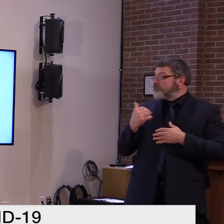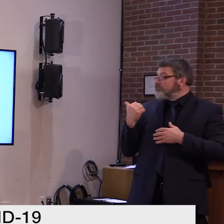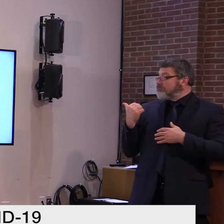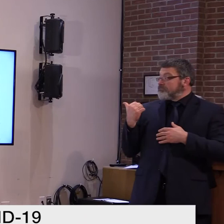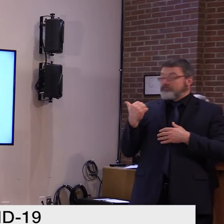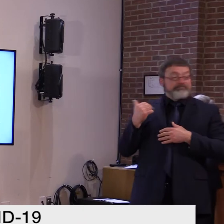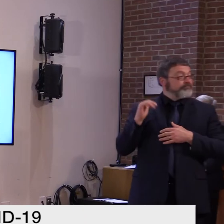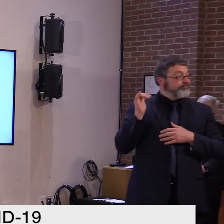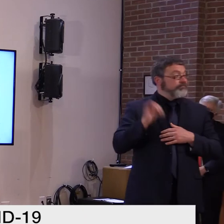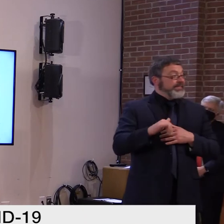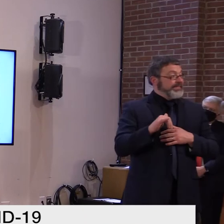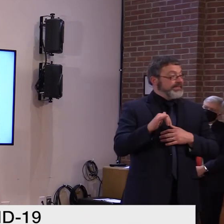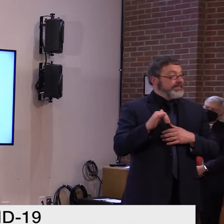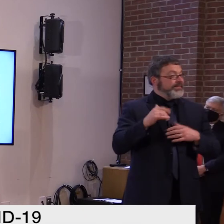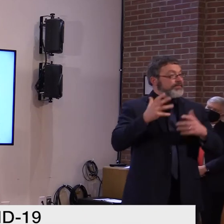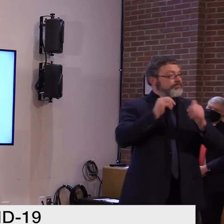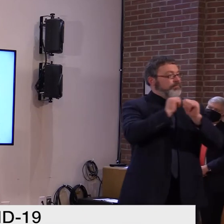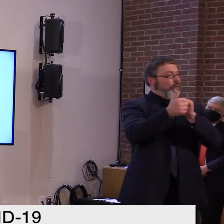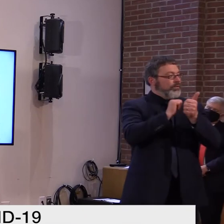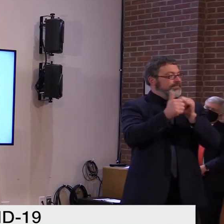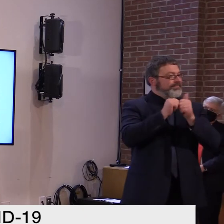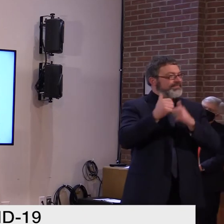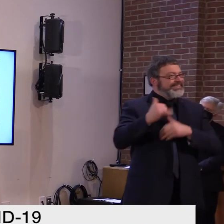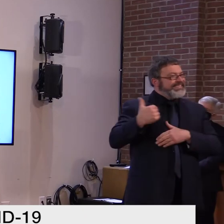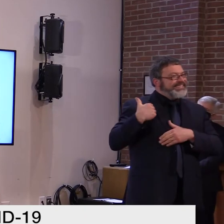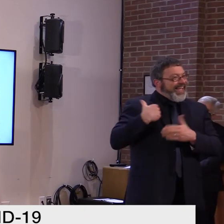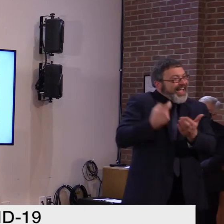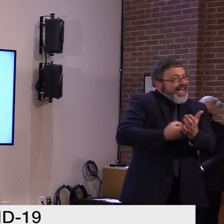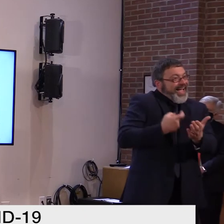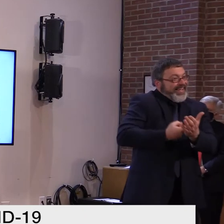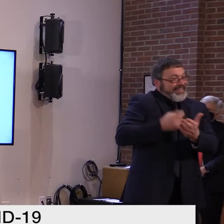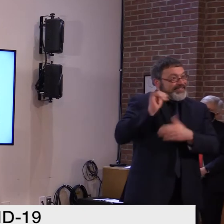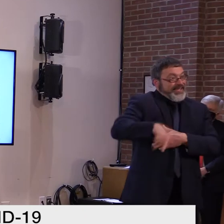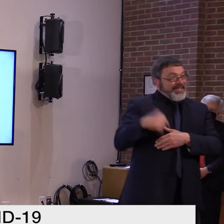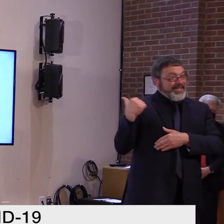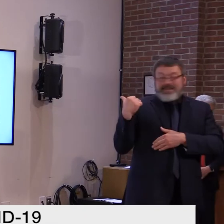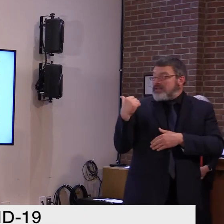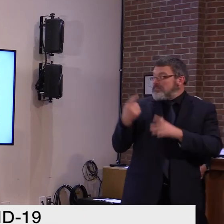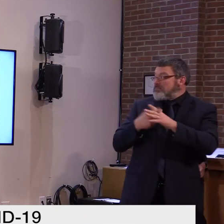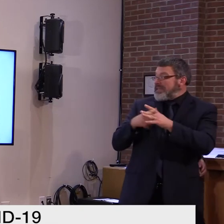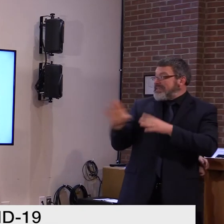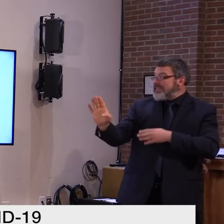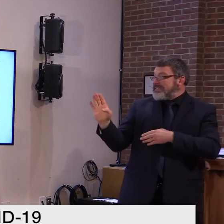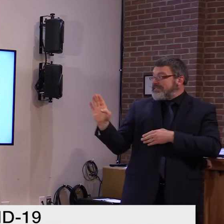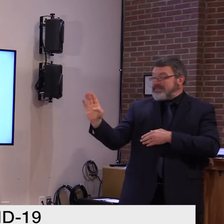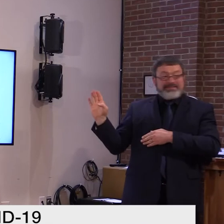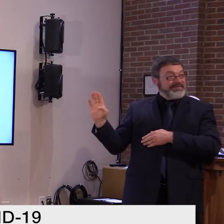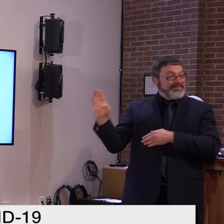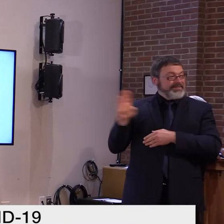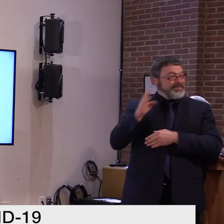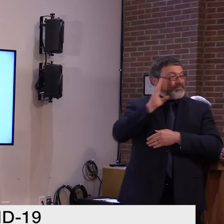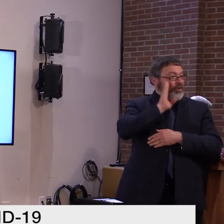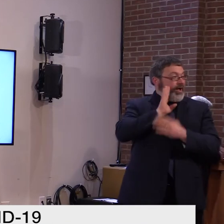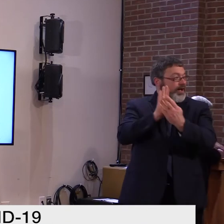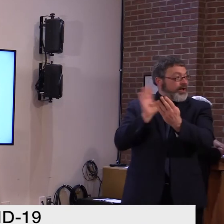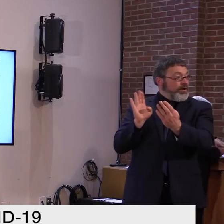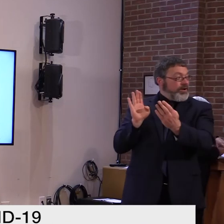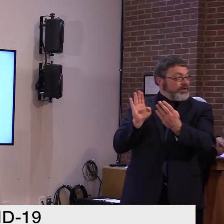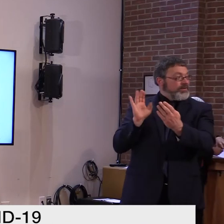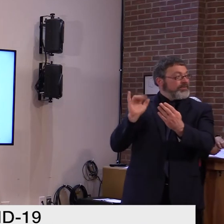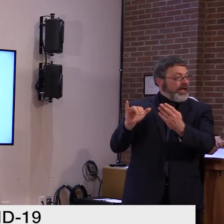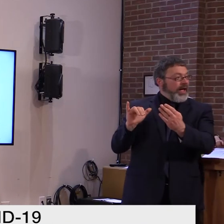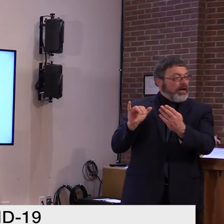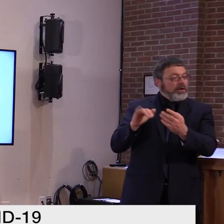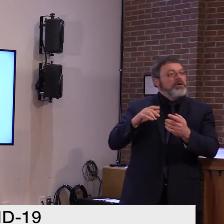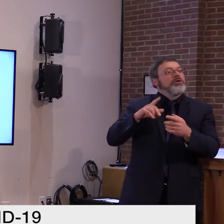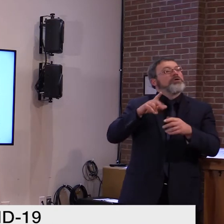here in October. Things have really settled down a little bit with regard to that, but they have not been